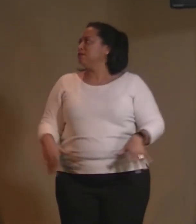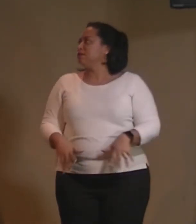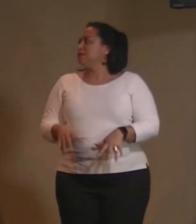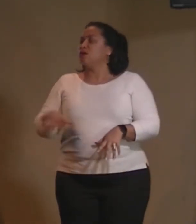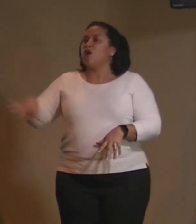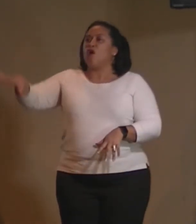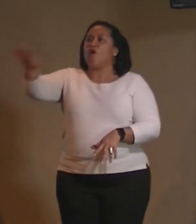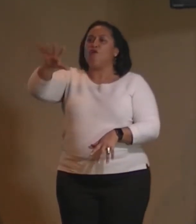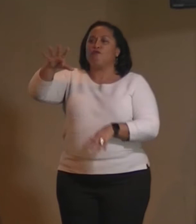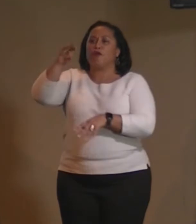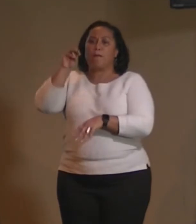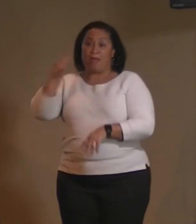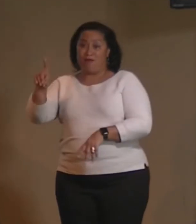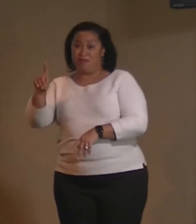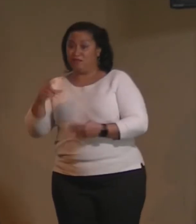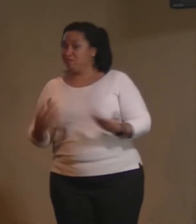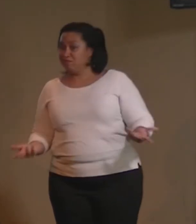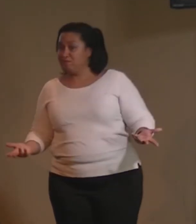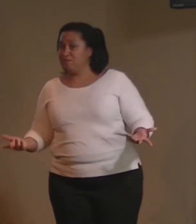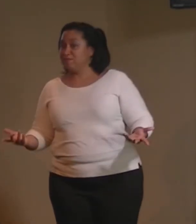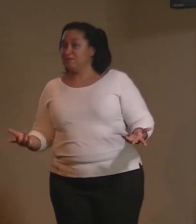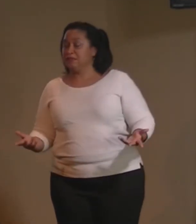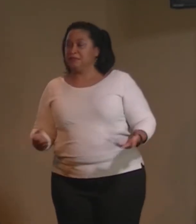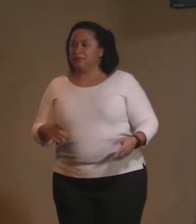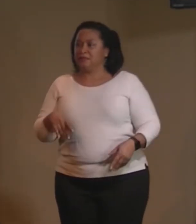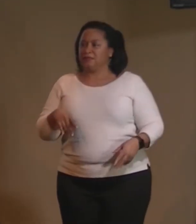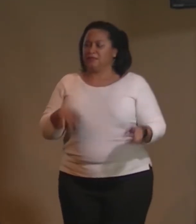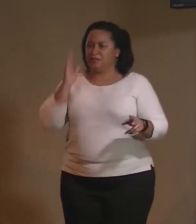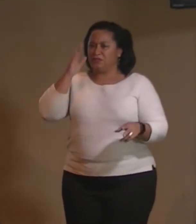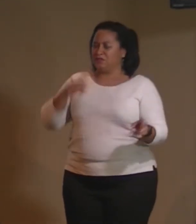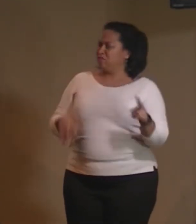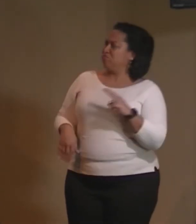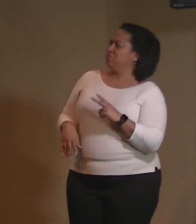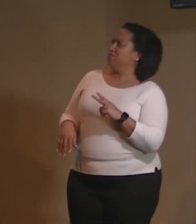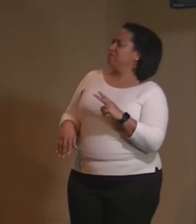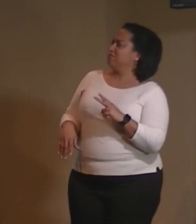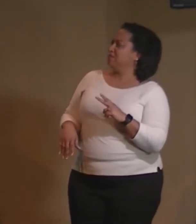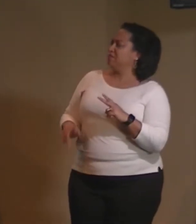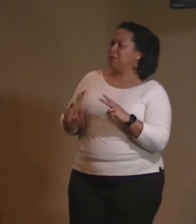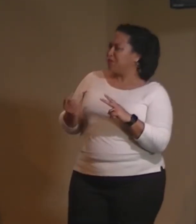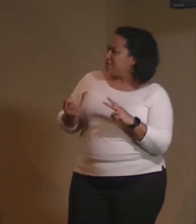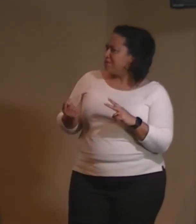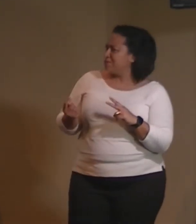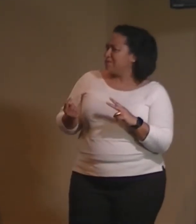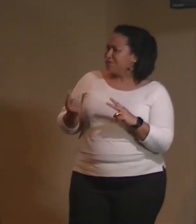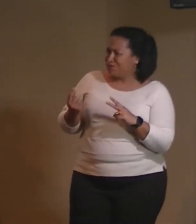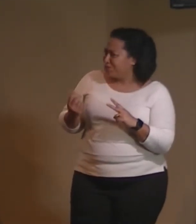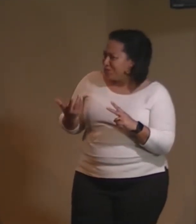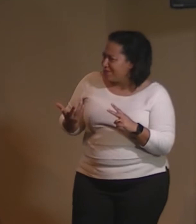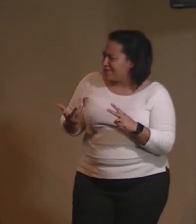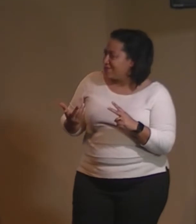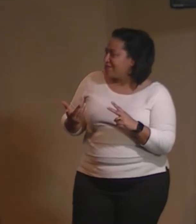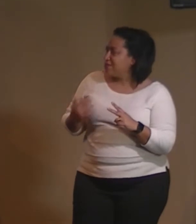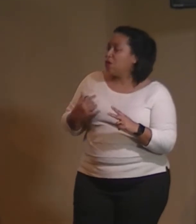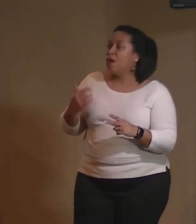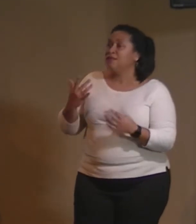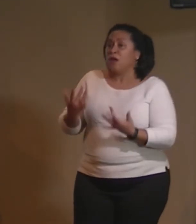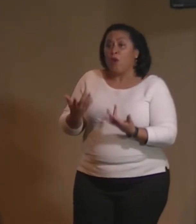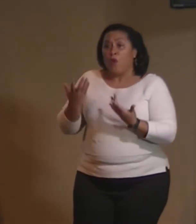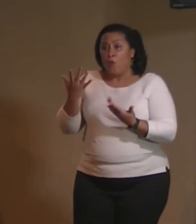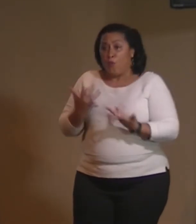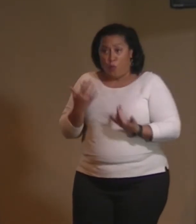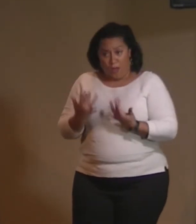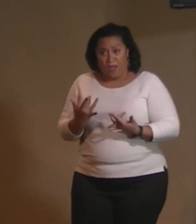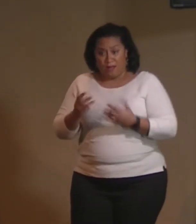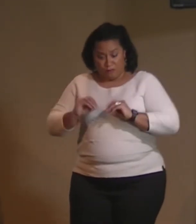over all of Maryland? And Peggy's gonna look at me like, wait. You want me to do what? Like, wait till it's a really clear